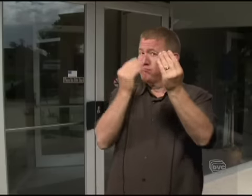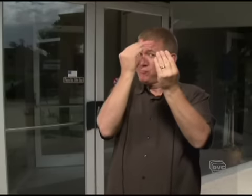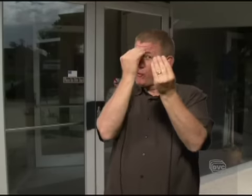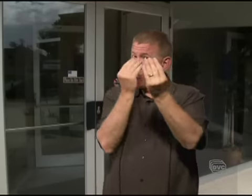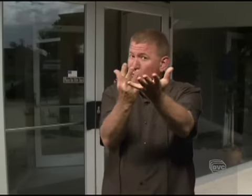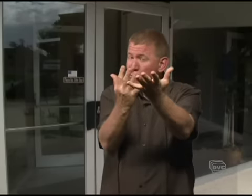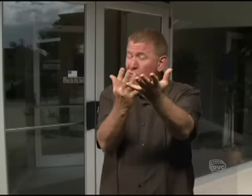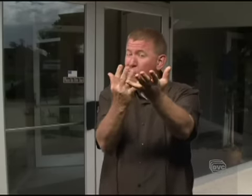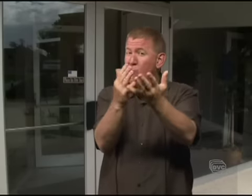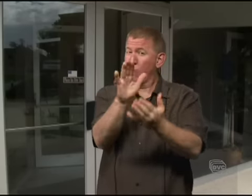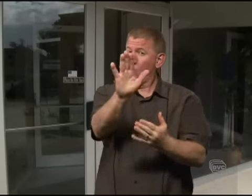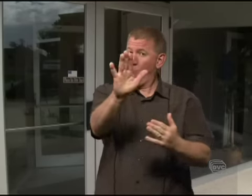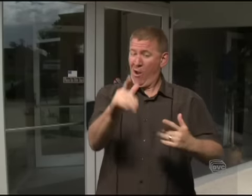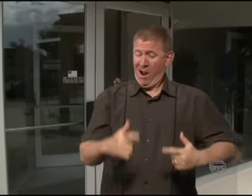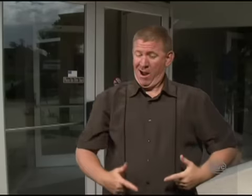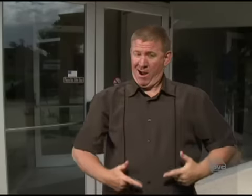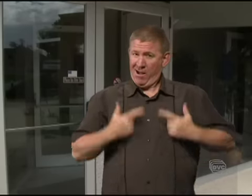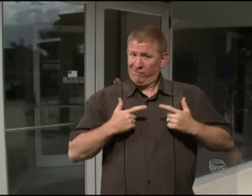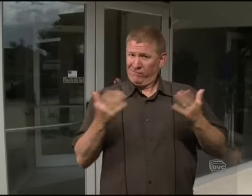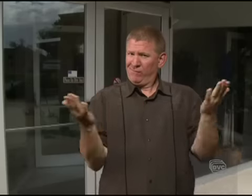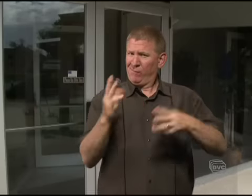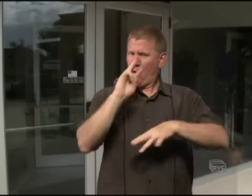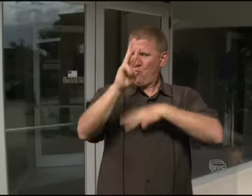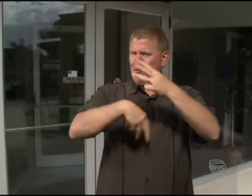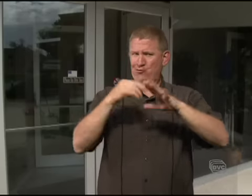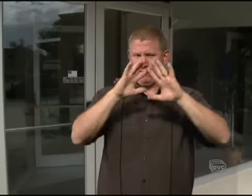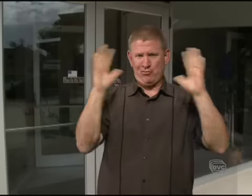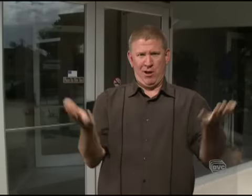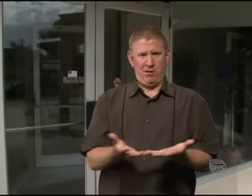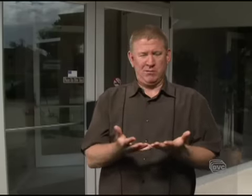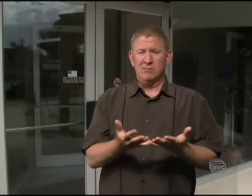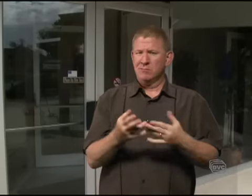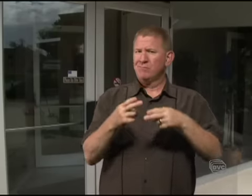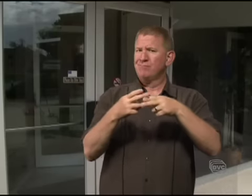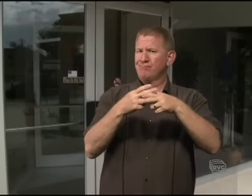But you realize that your life here in this world will soon be gone.